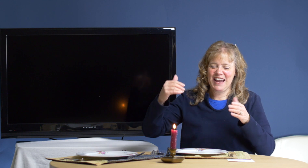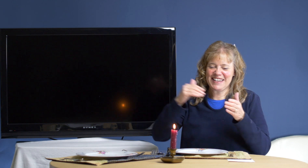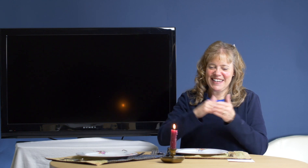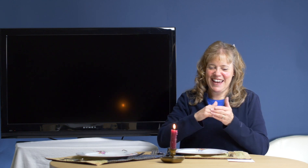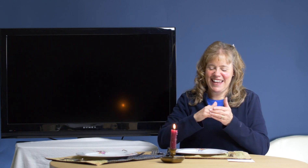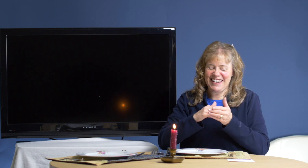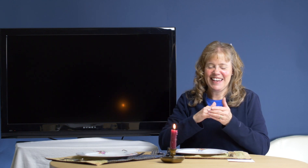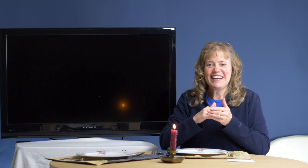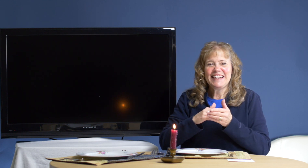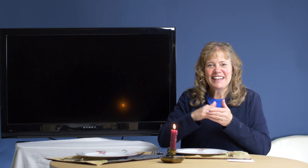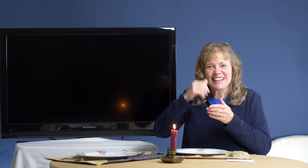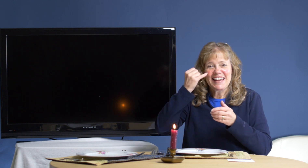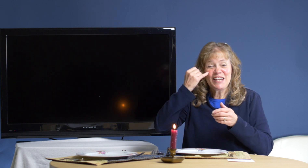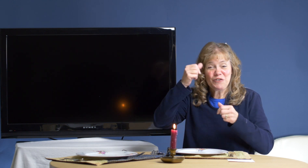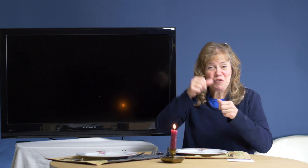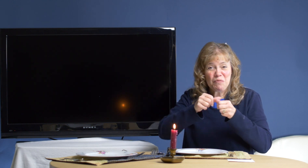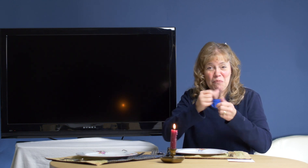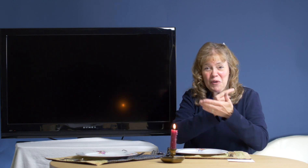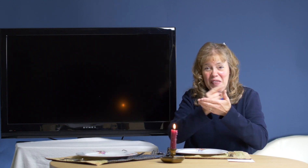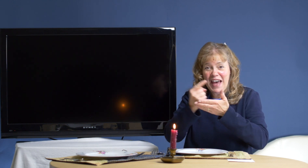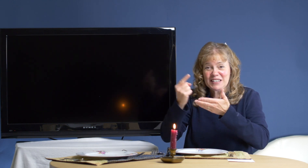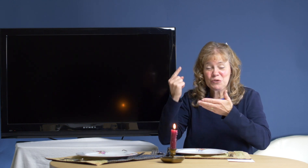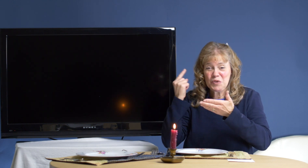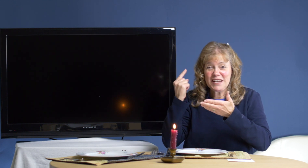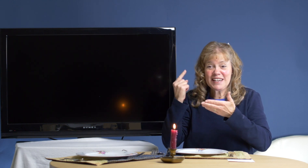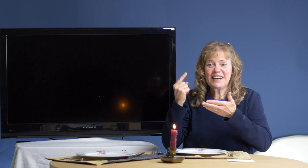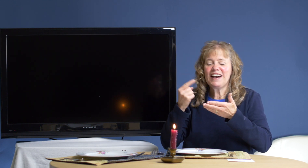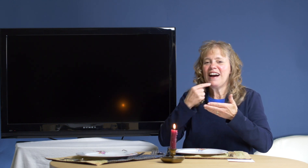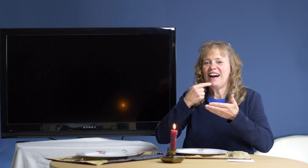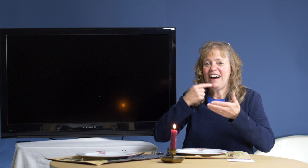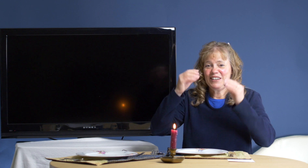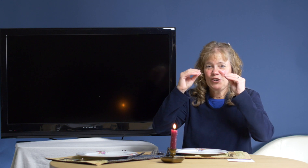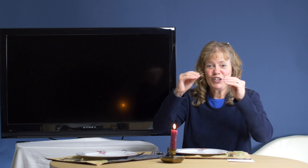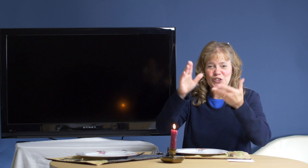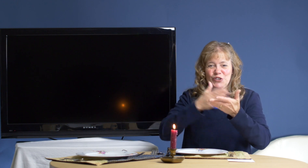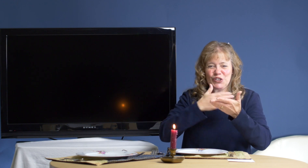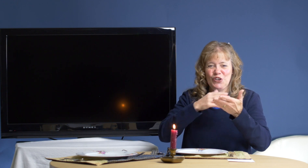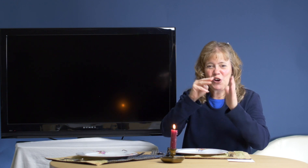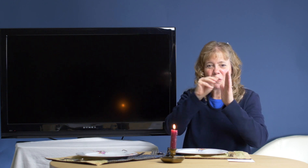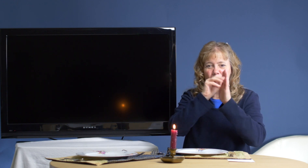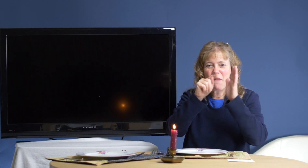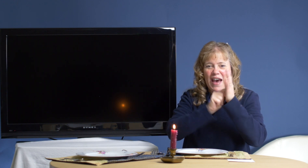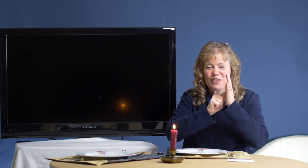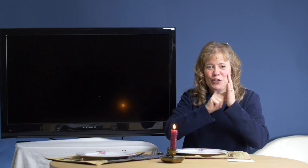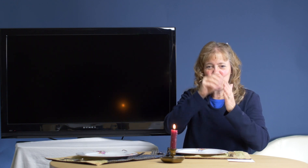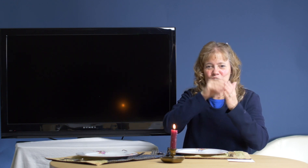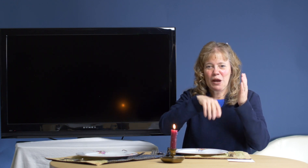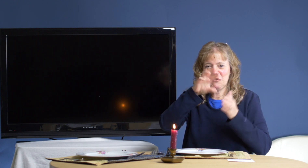again. If you remember last week, I taught you the song Matthew chapter